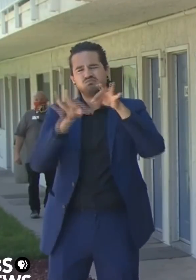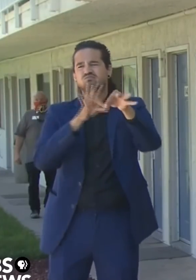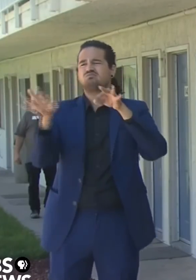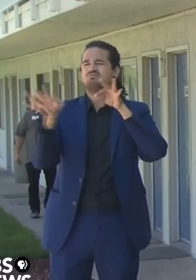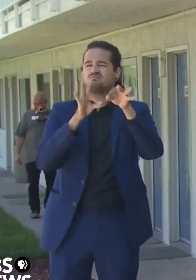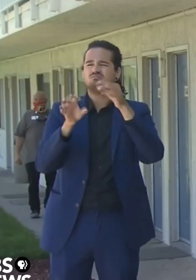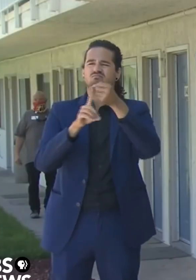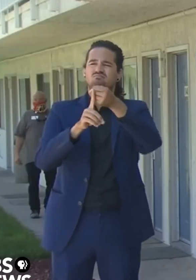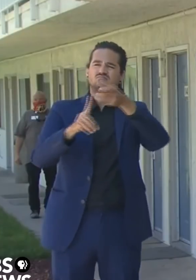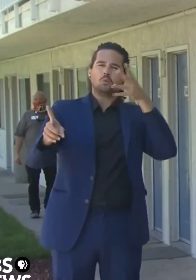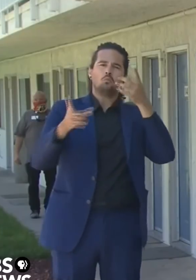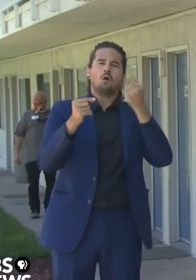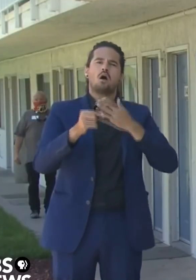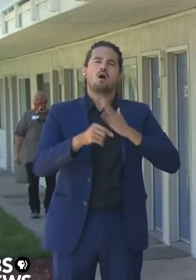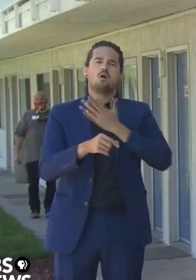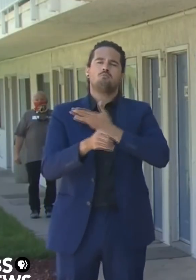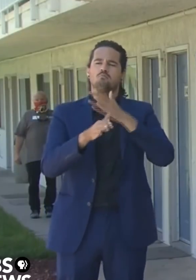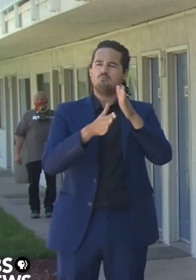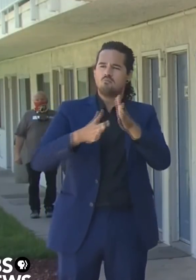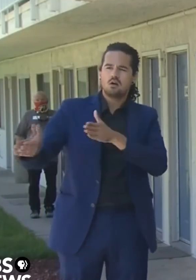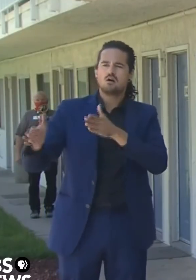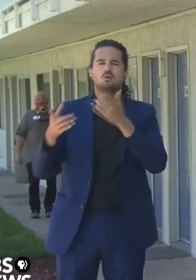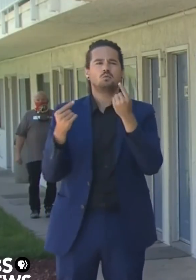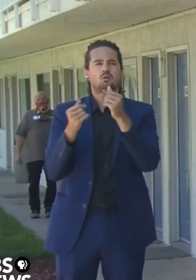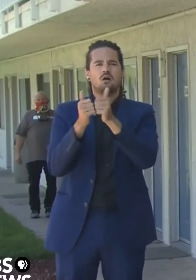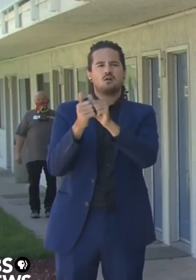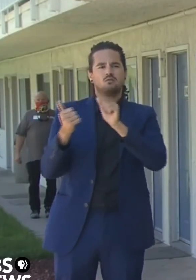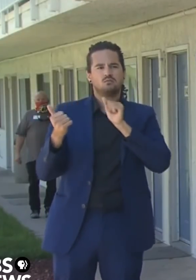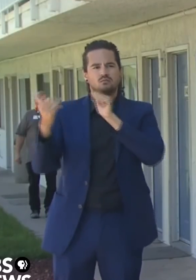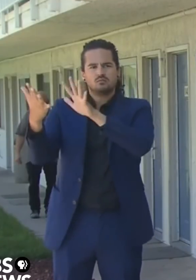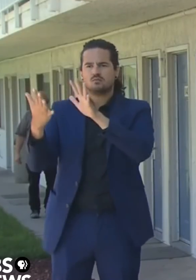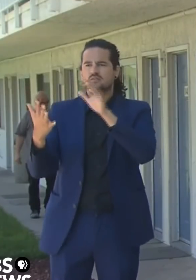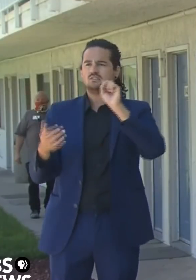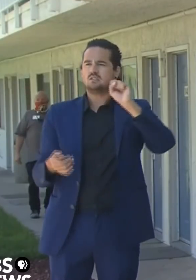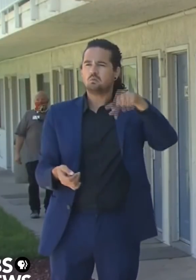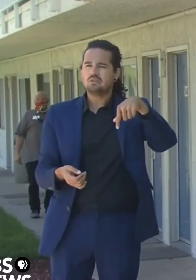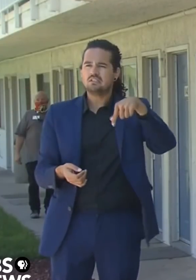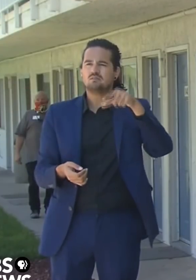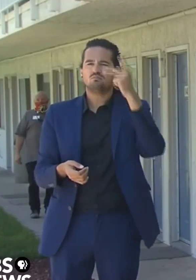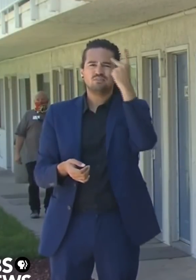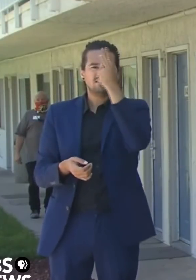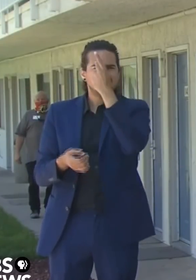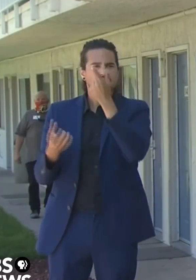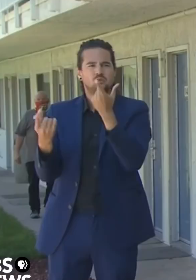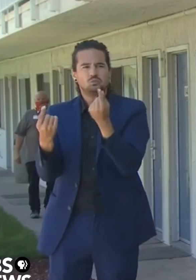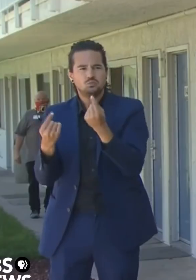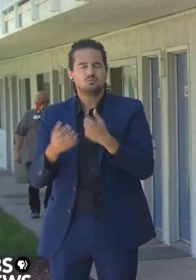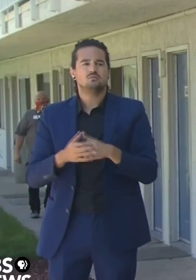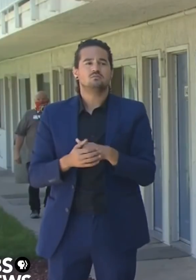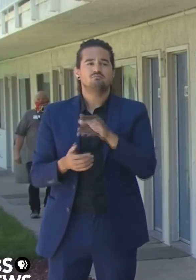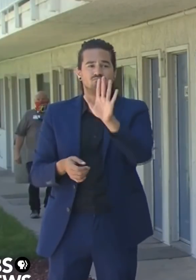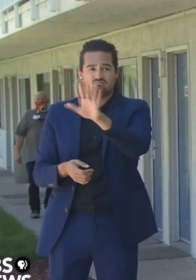I know that we've been very focused on this, and we are working very, very closely with our health director.